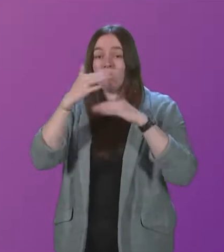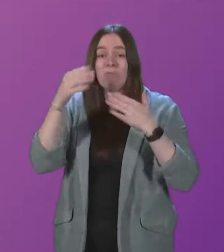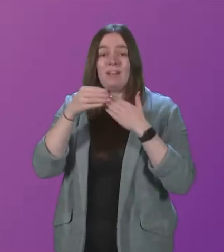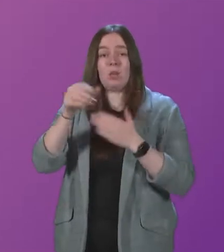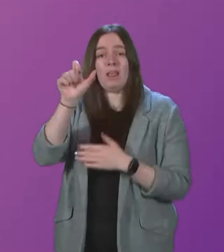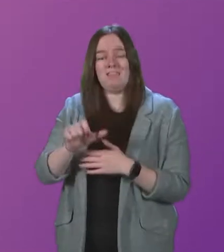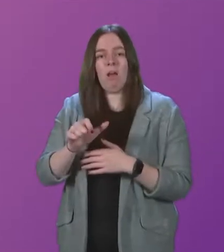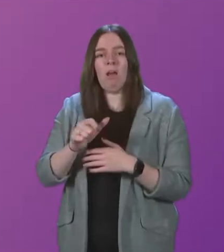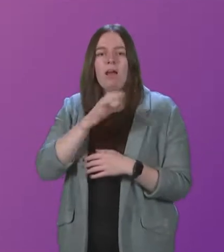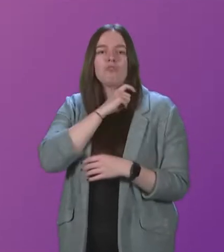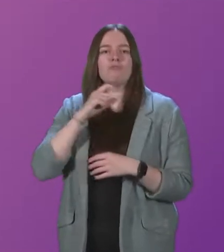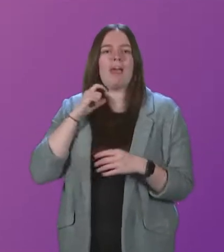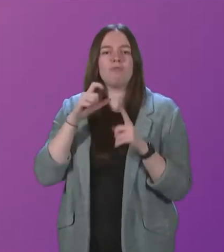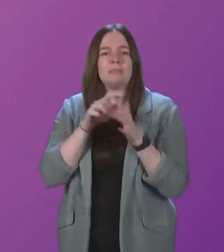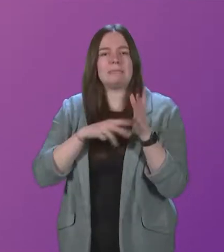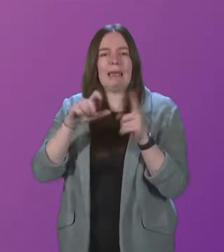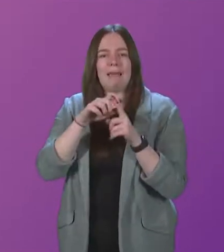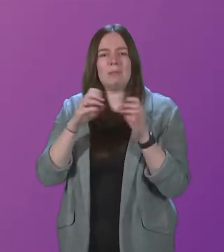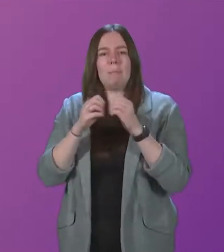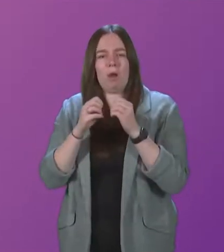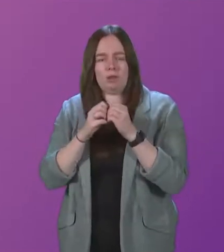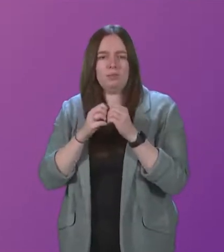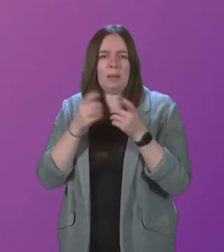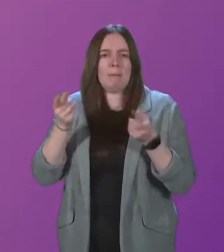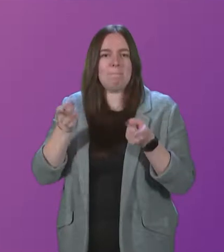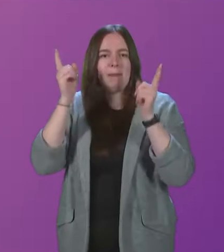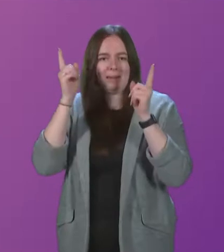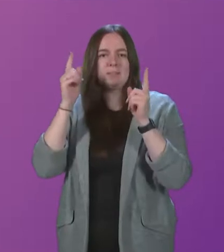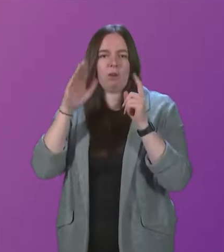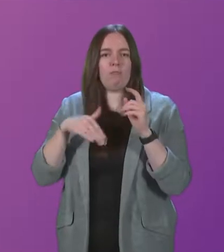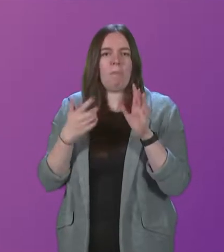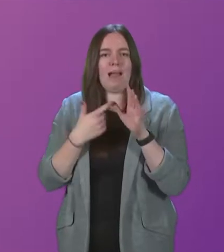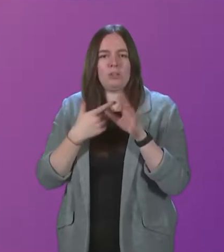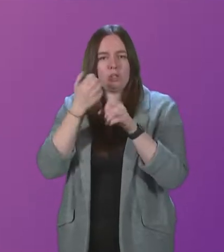today is Reverend David Burt, Minister, Old Guruk and Ashton Church.